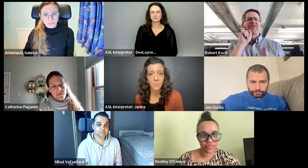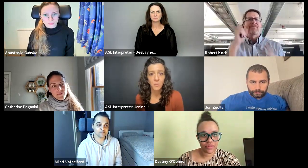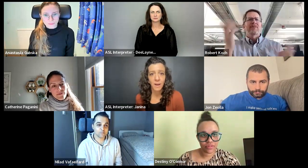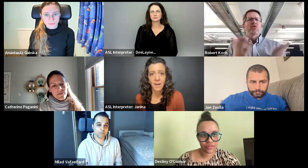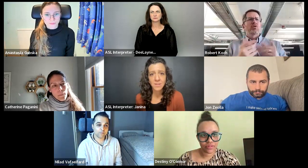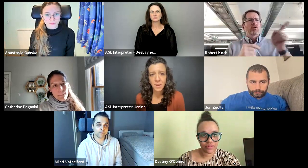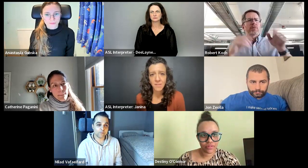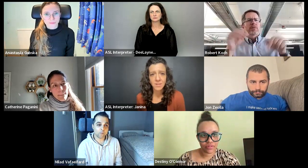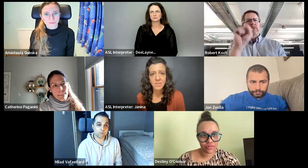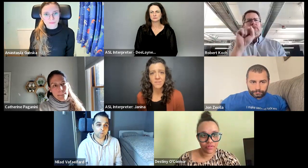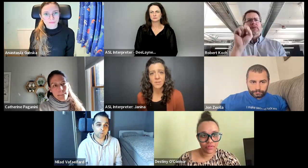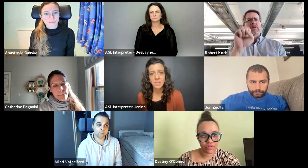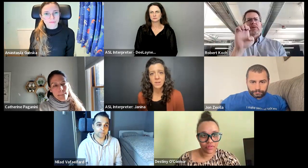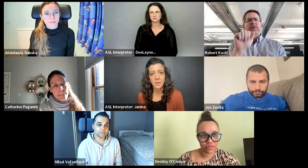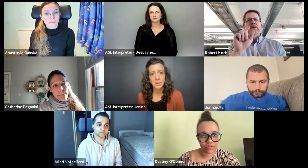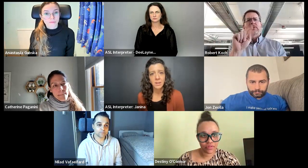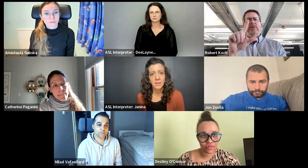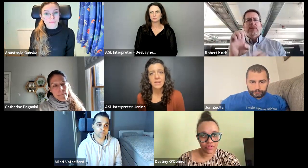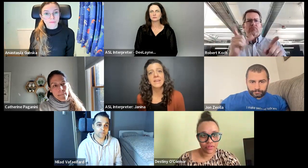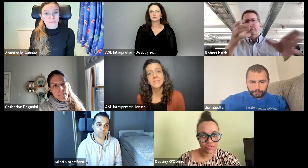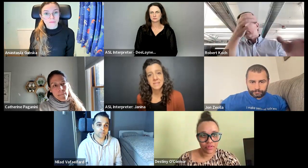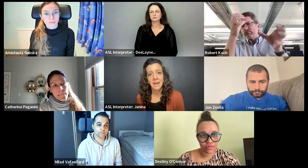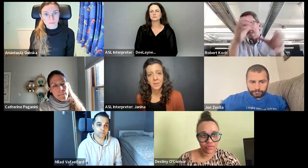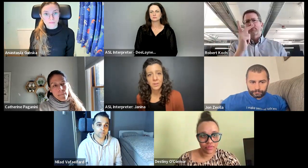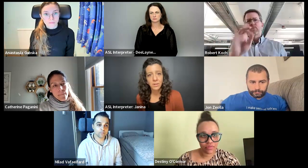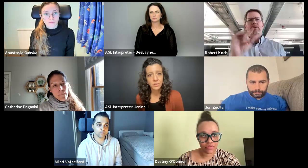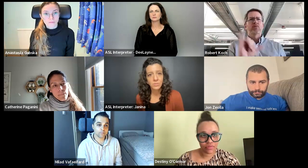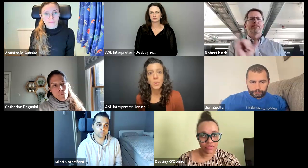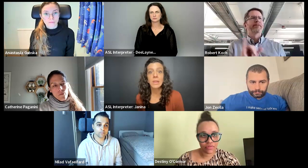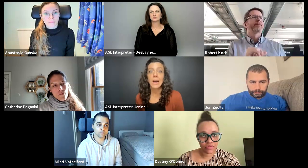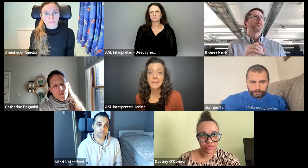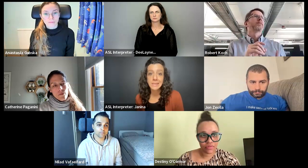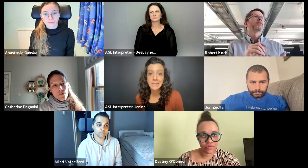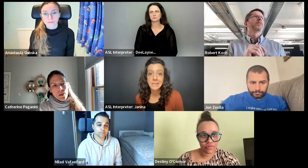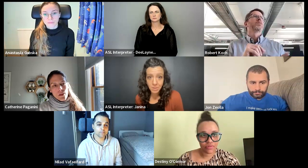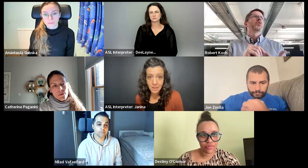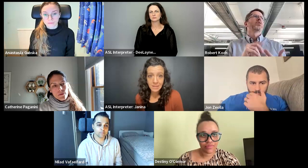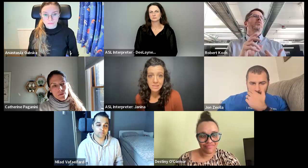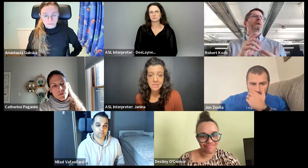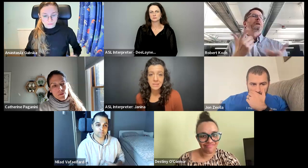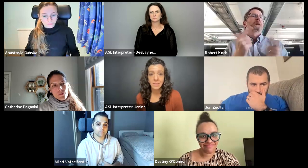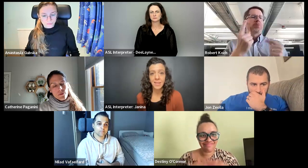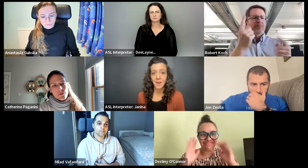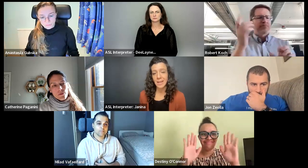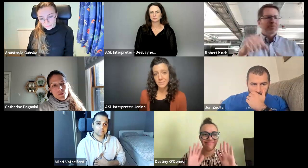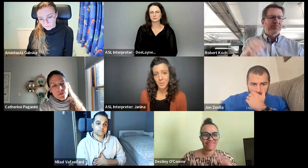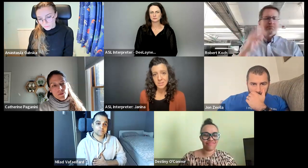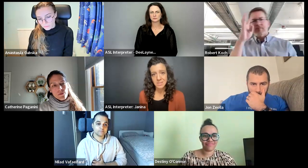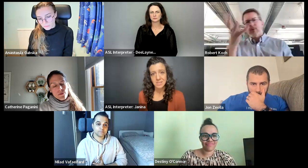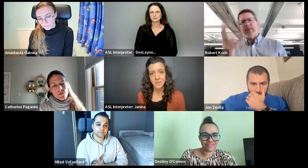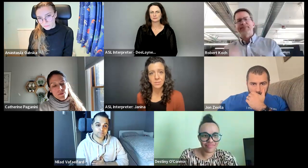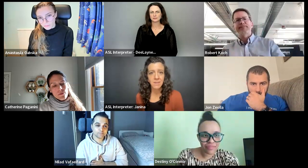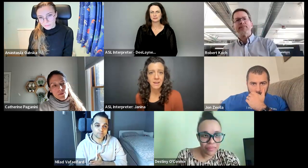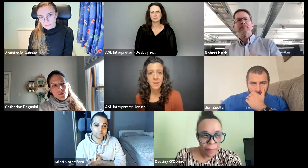I also have other deaf folks here in Seattle who know a lot about Kubernetes that are